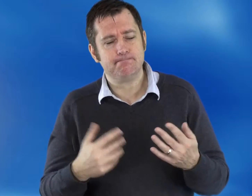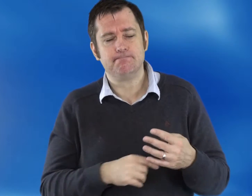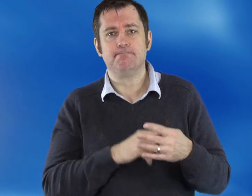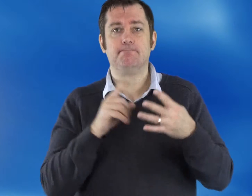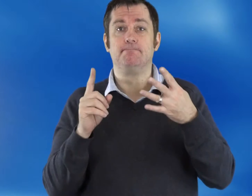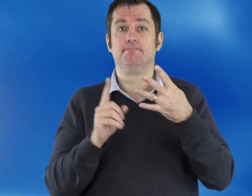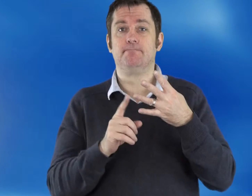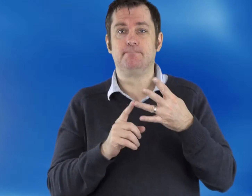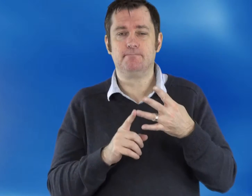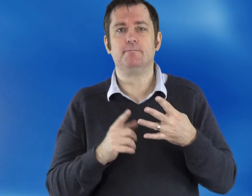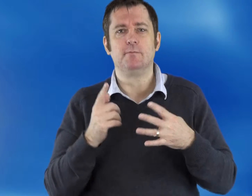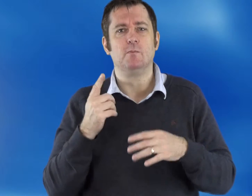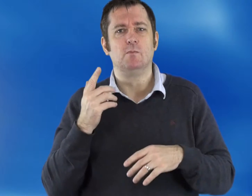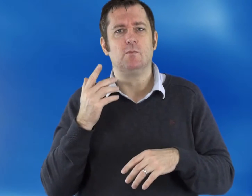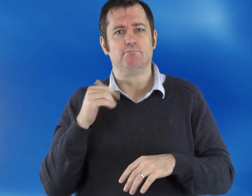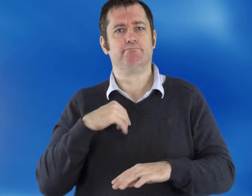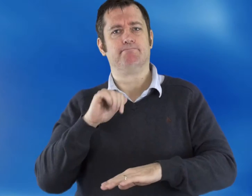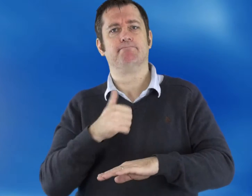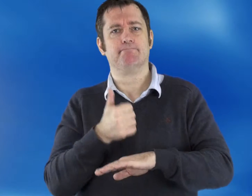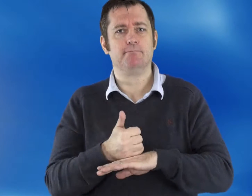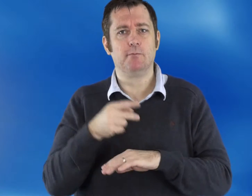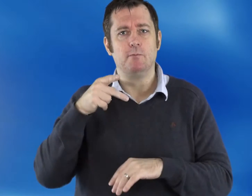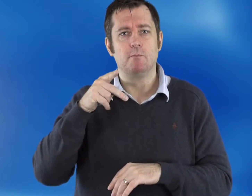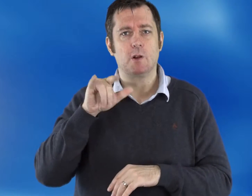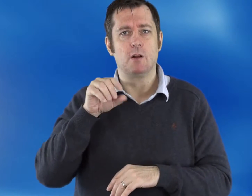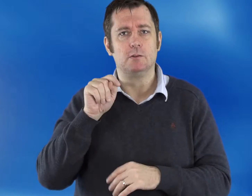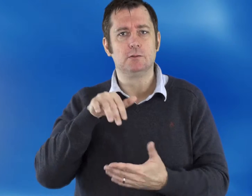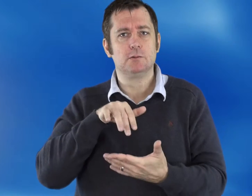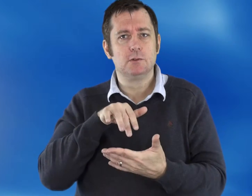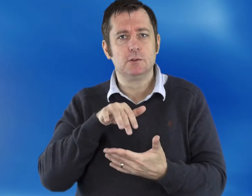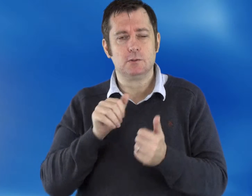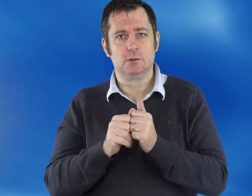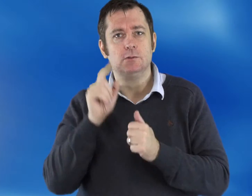Third, the creation of a pilot study with deaf participants from the local community.